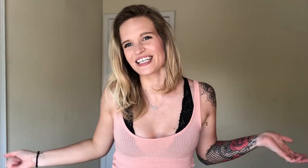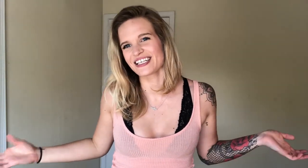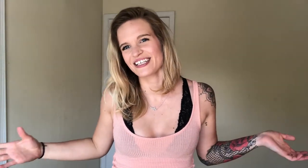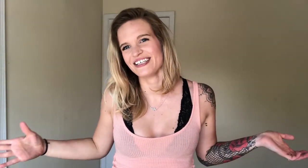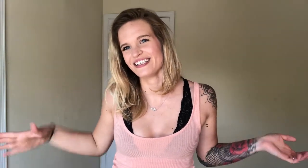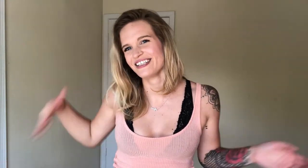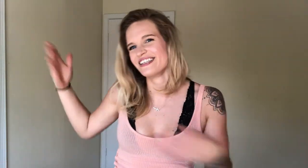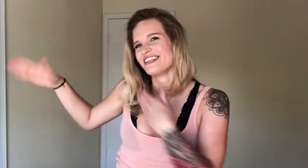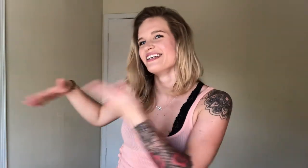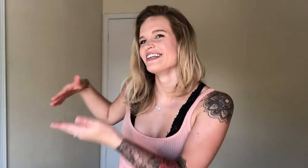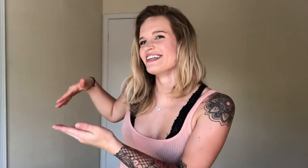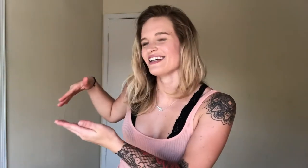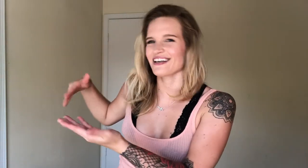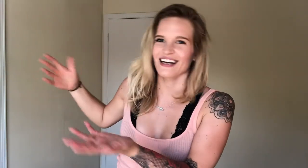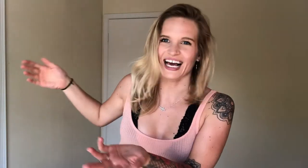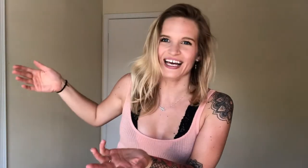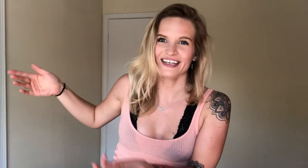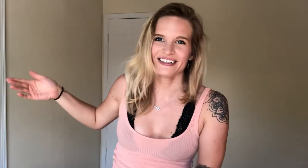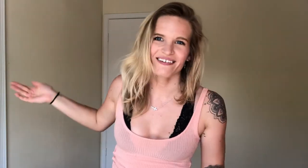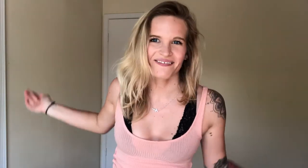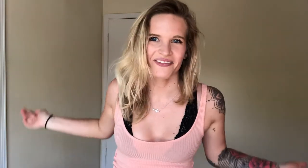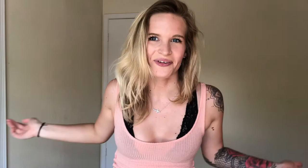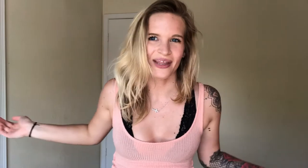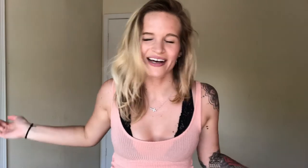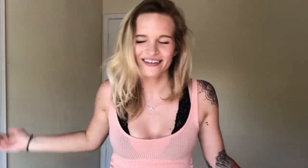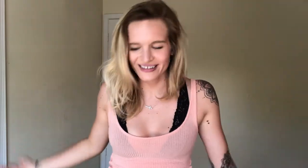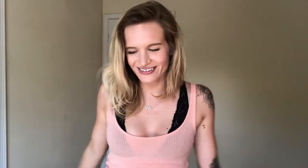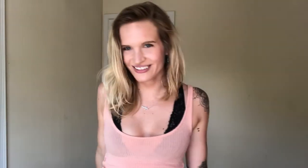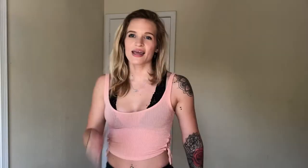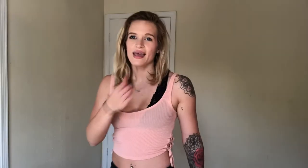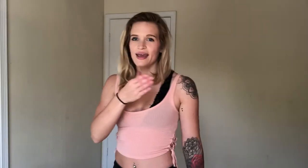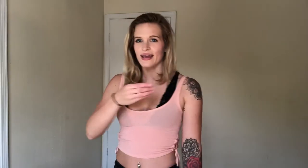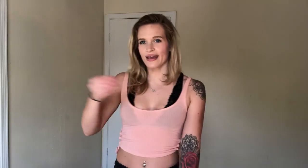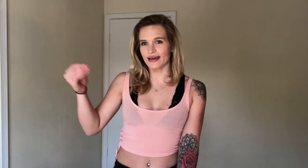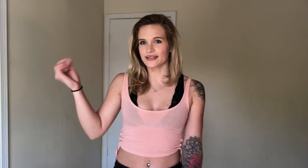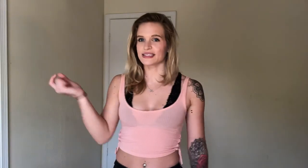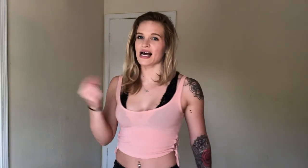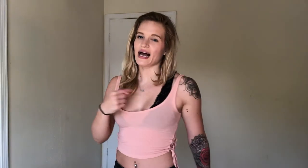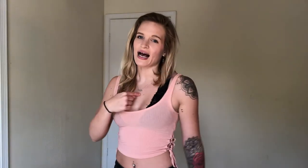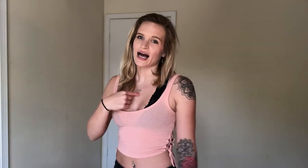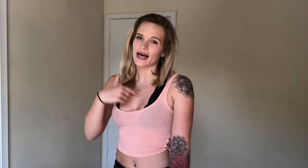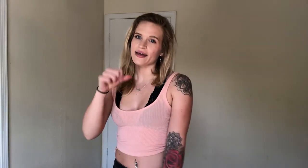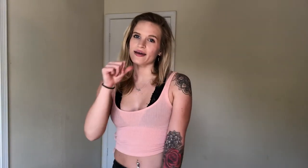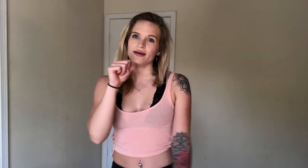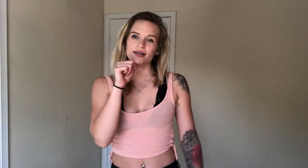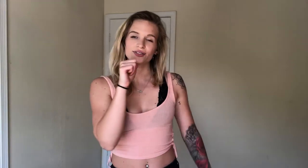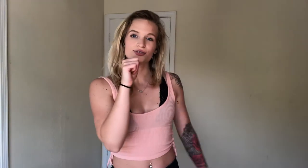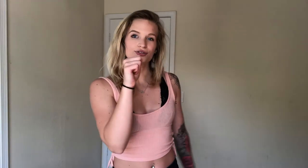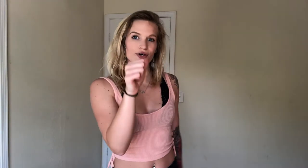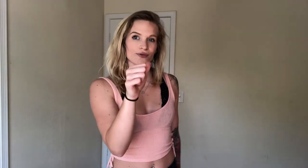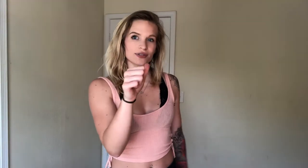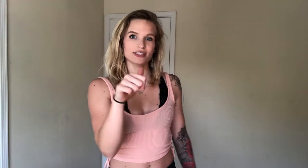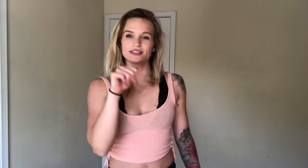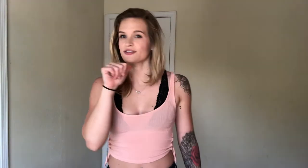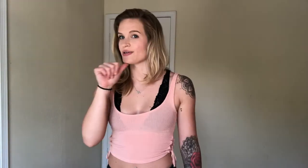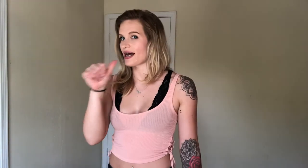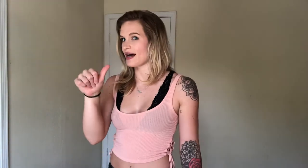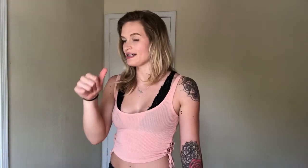like. High. Through that. And. I. Don't. So not.